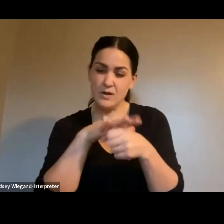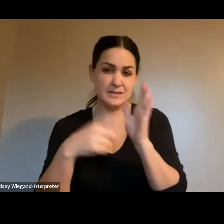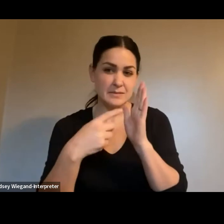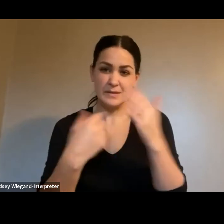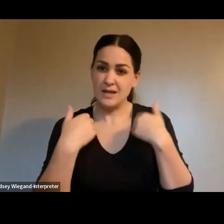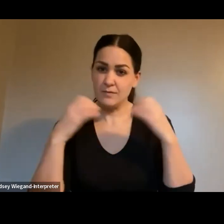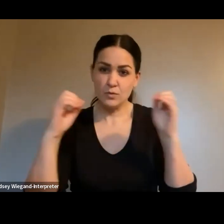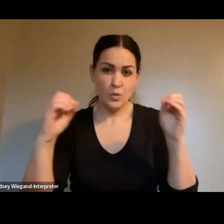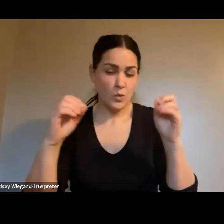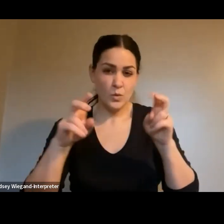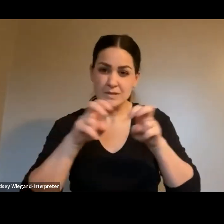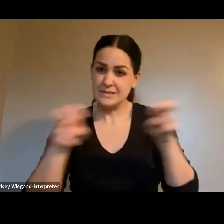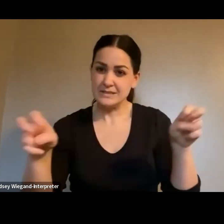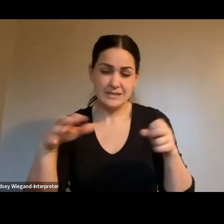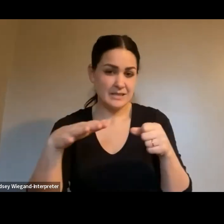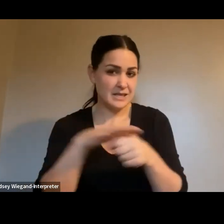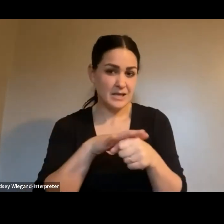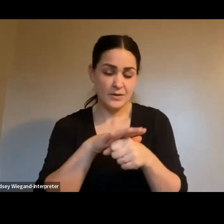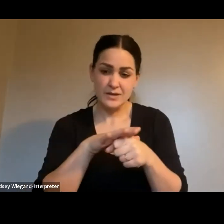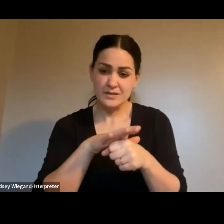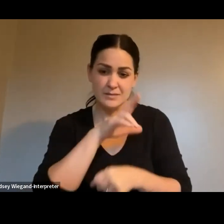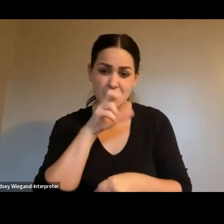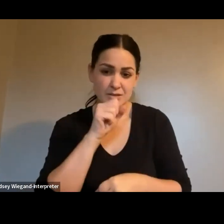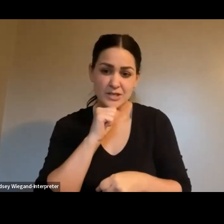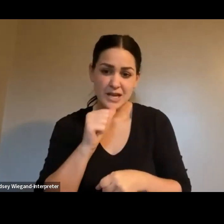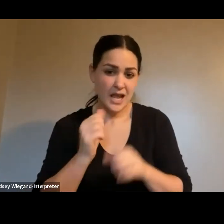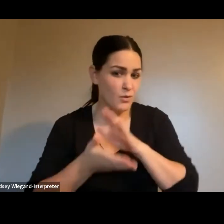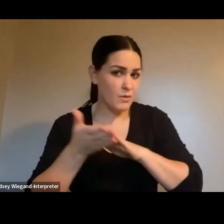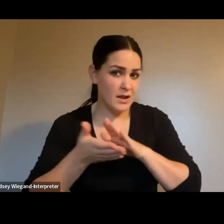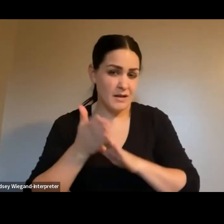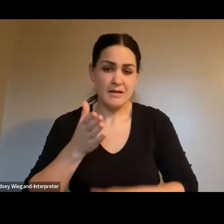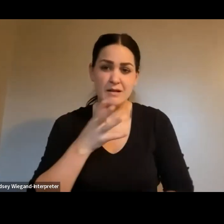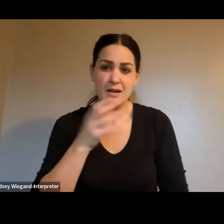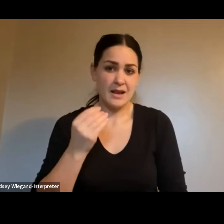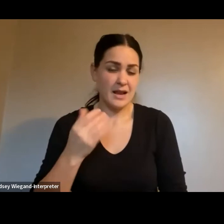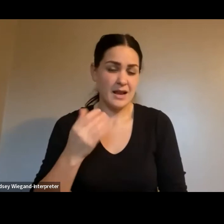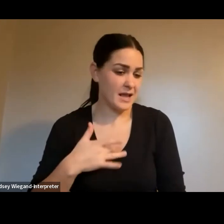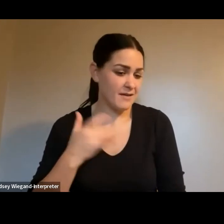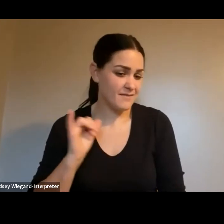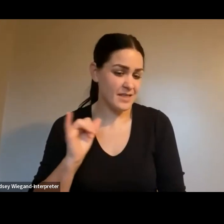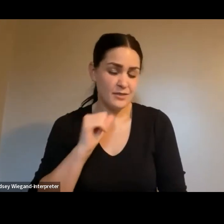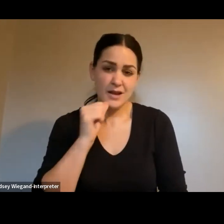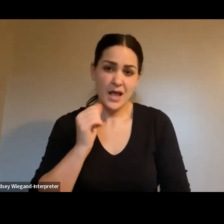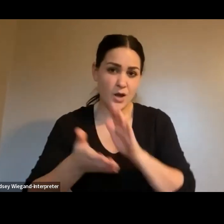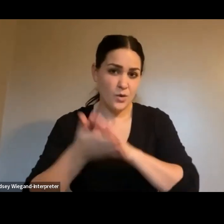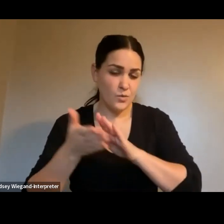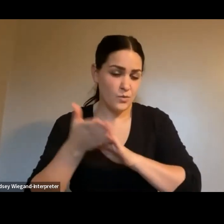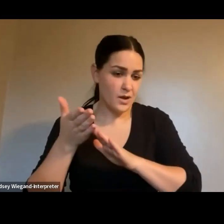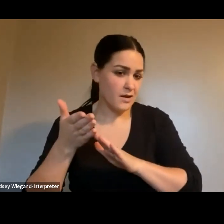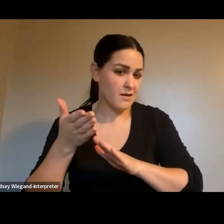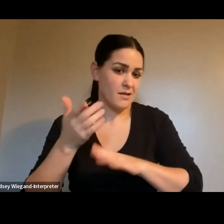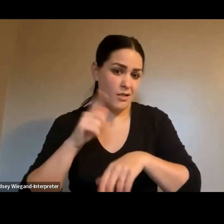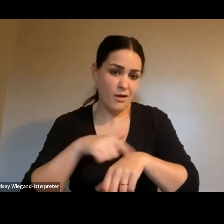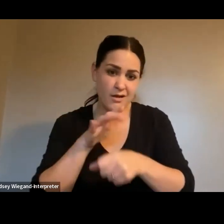buses is not running. Um, you know, I feel like they not running long enough. Um, I've been